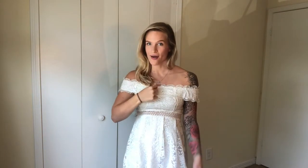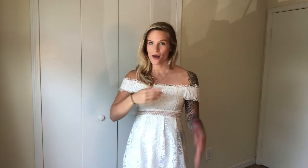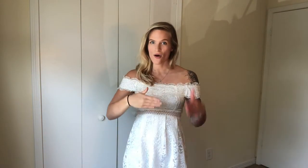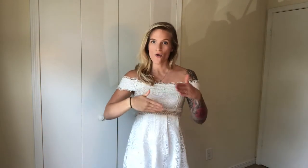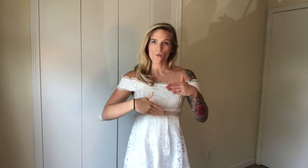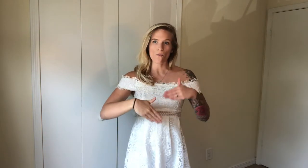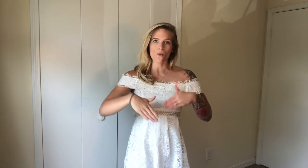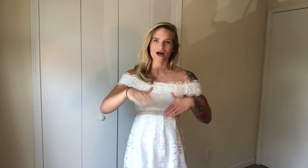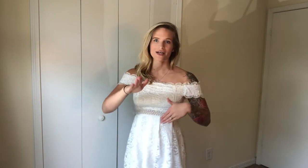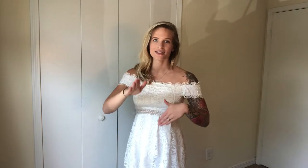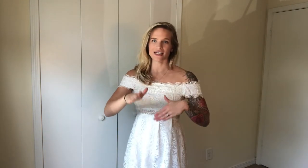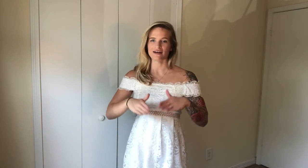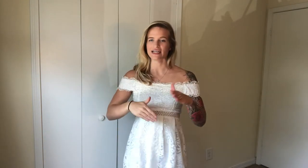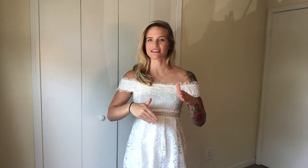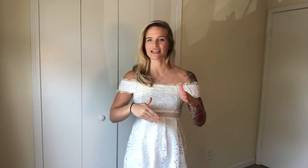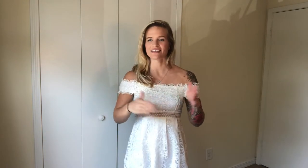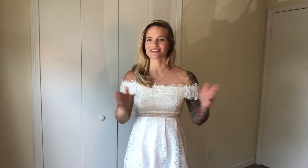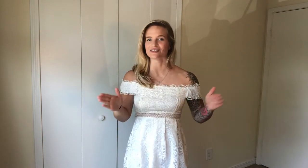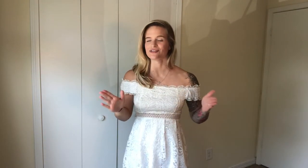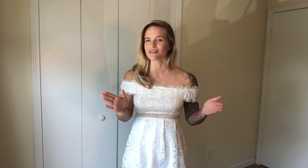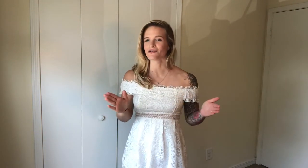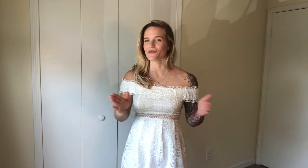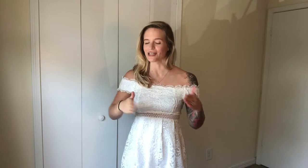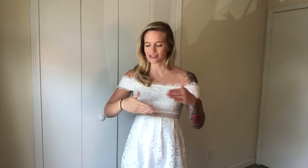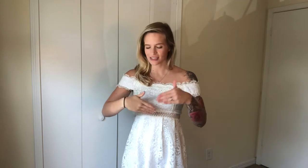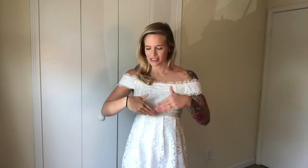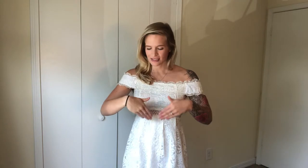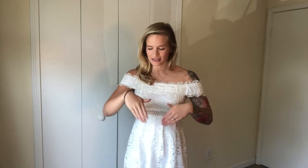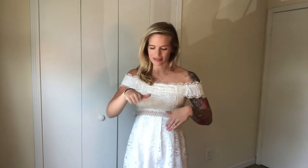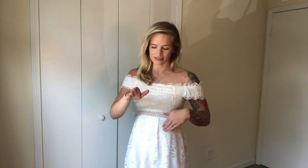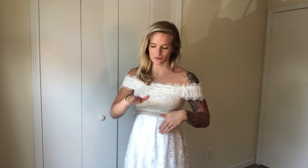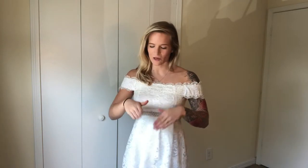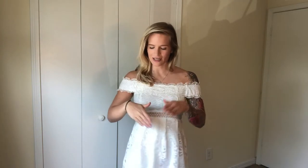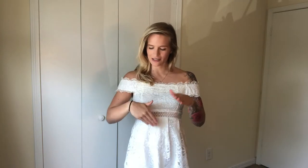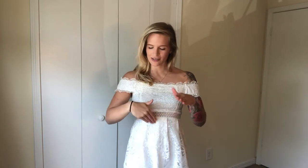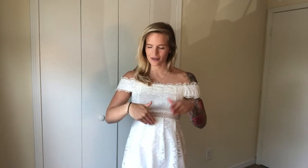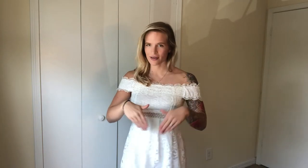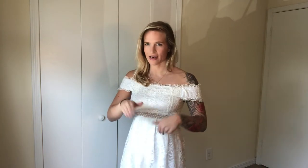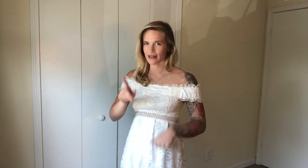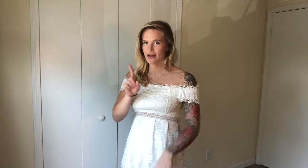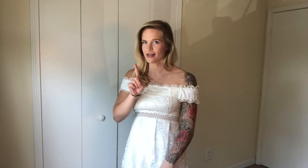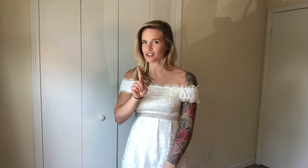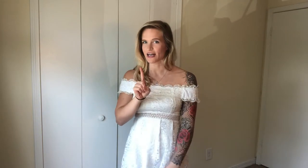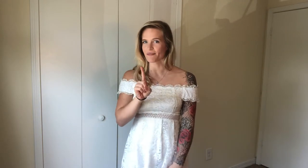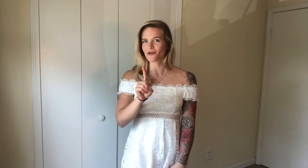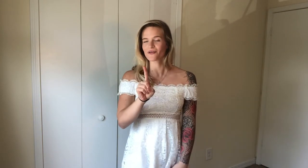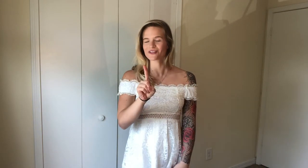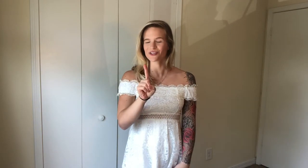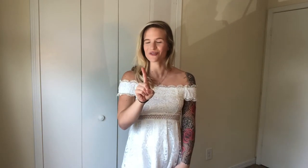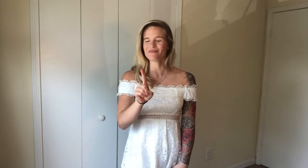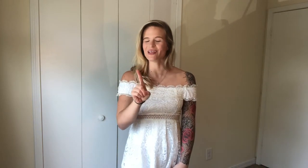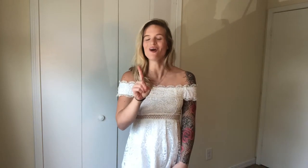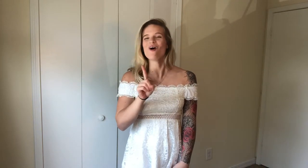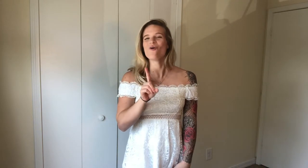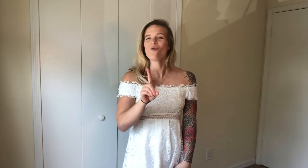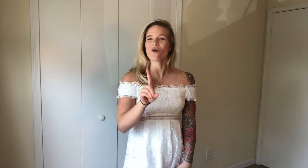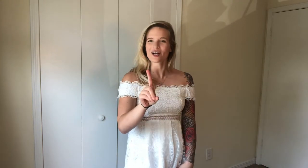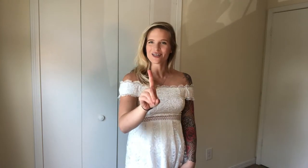walk down. I signed this in two different ways. This is walking, and then I signed me, showed me, walking